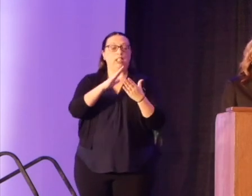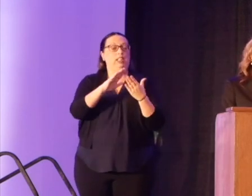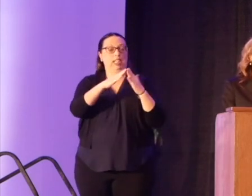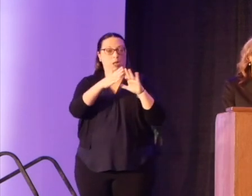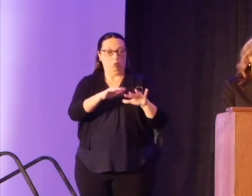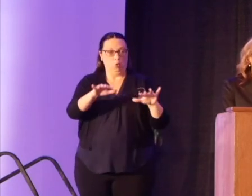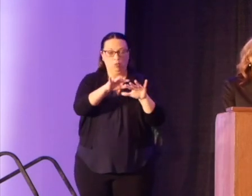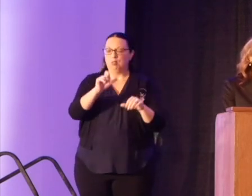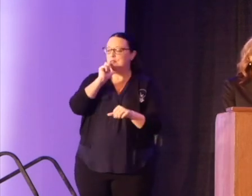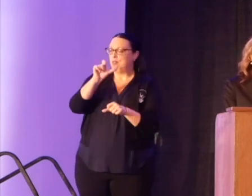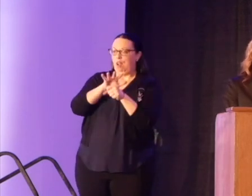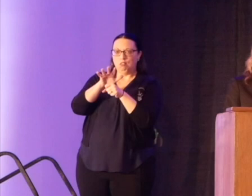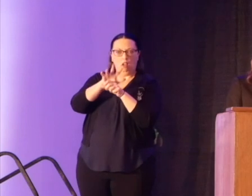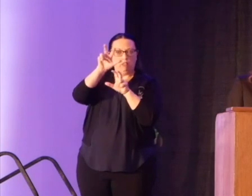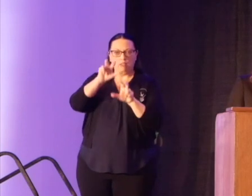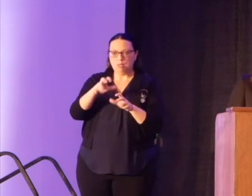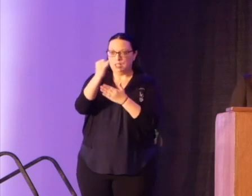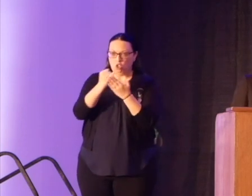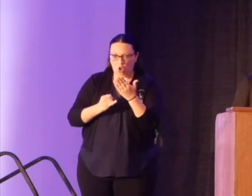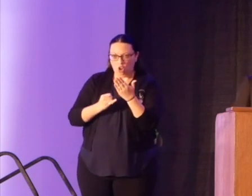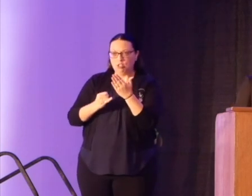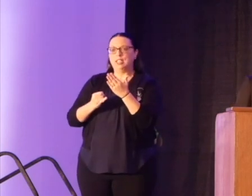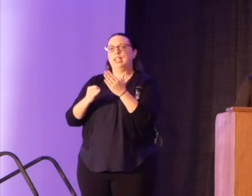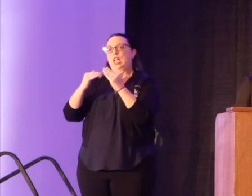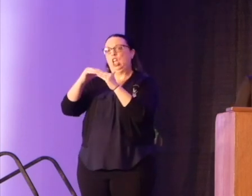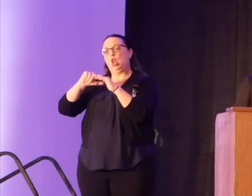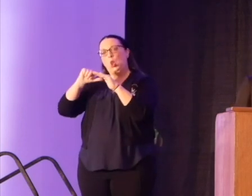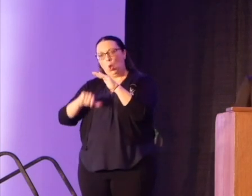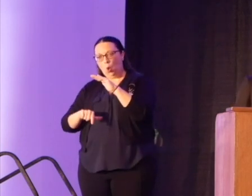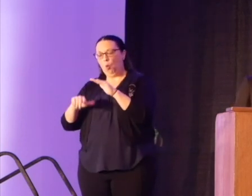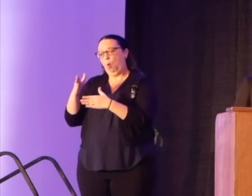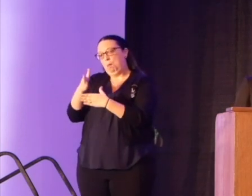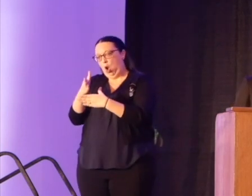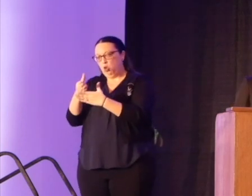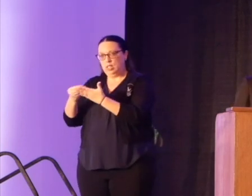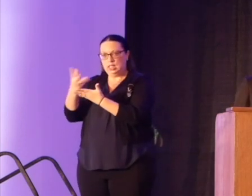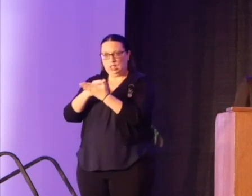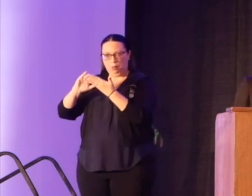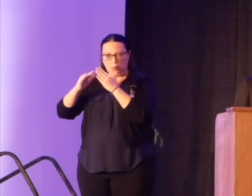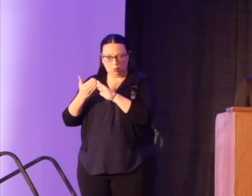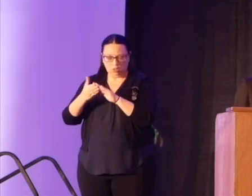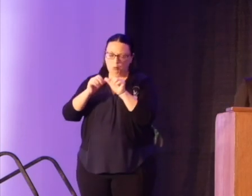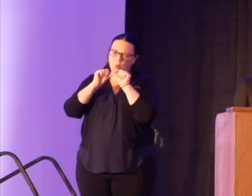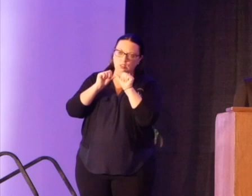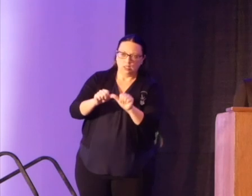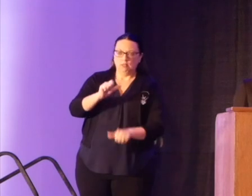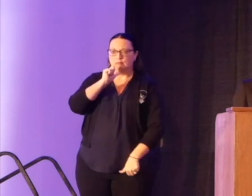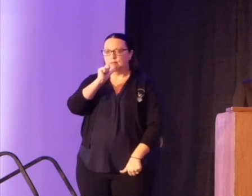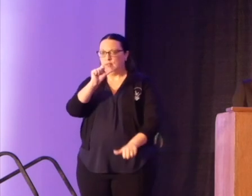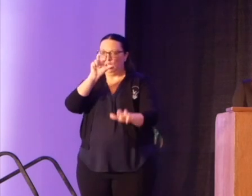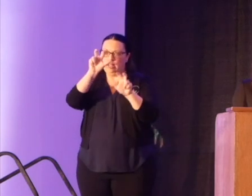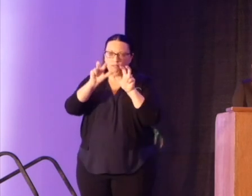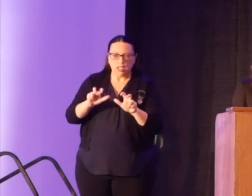in arts and low-to-moderate income communities. Persistent disinvestment and marginalization